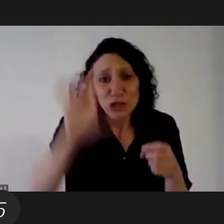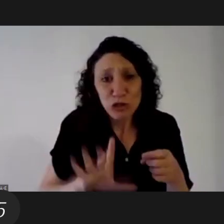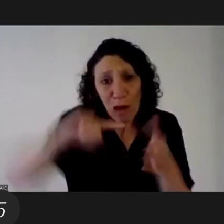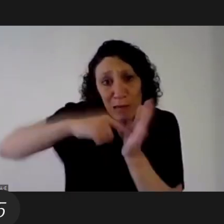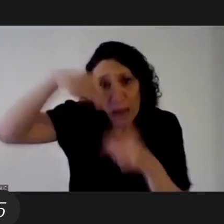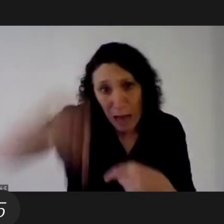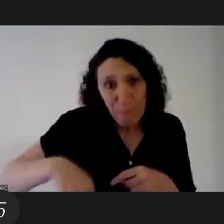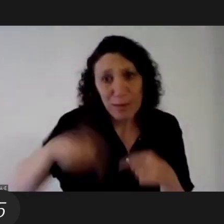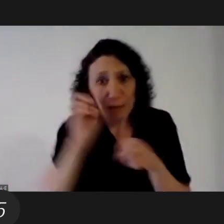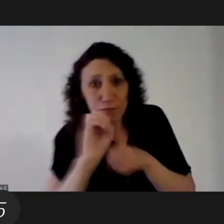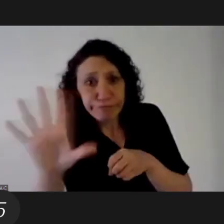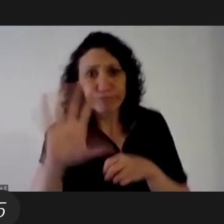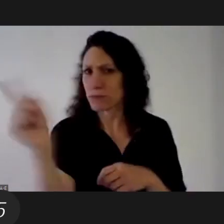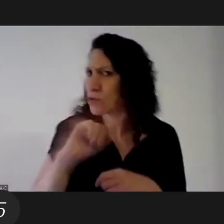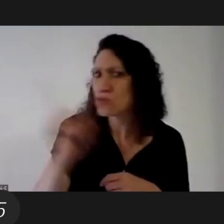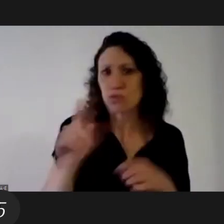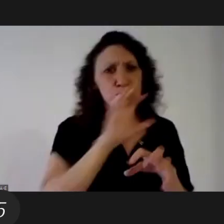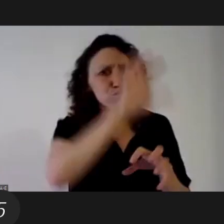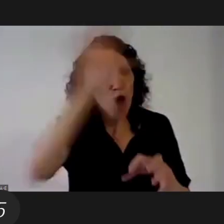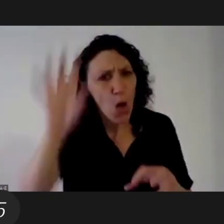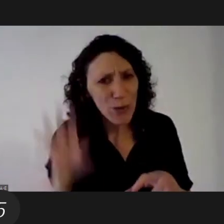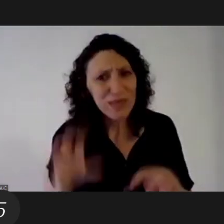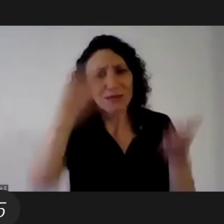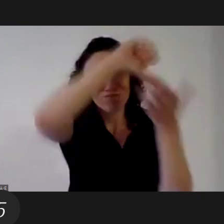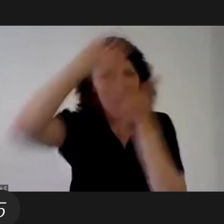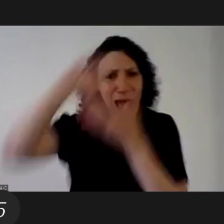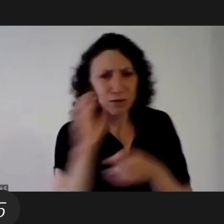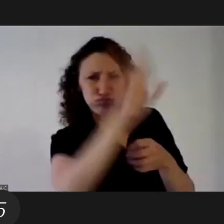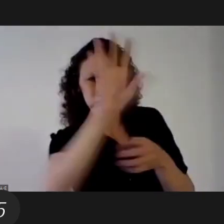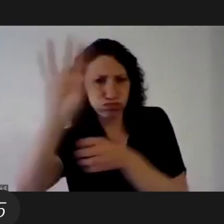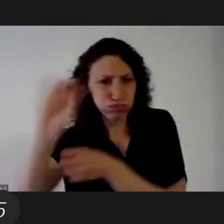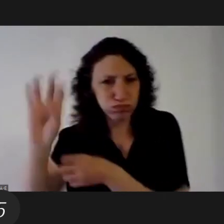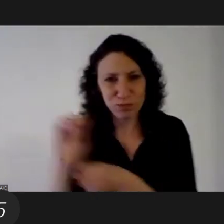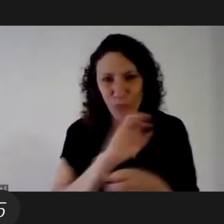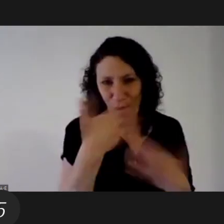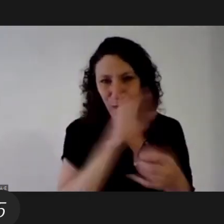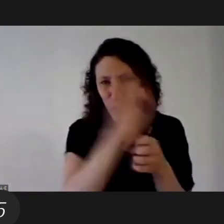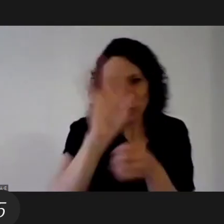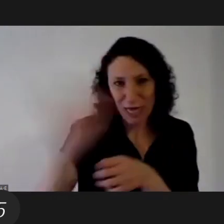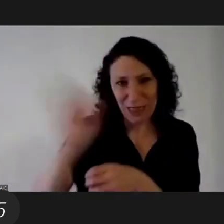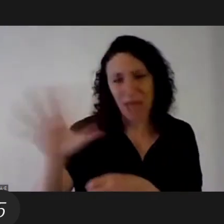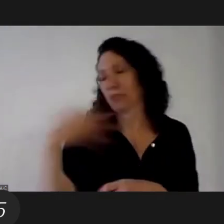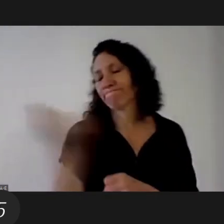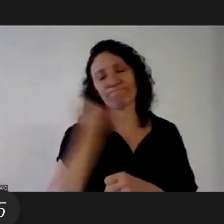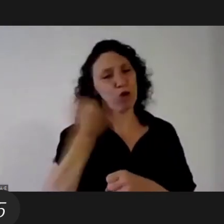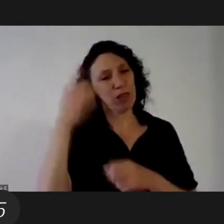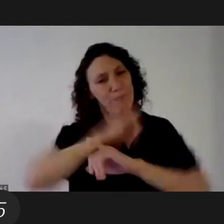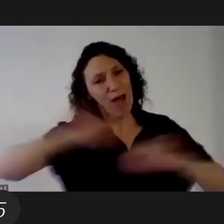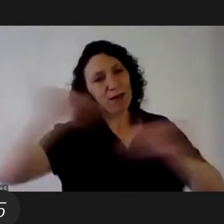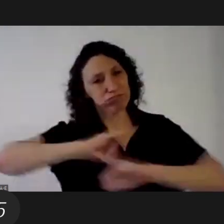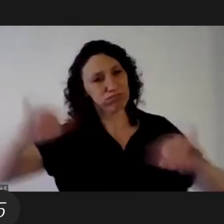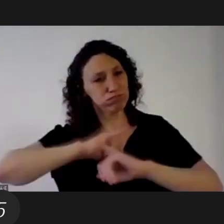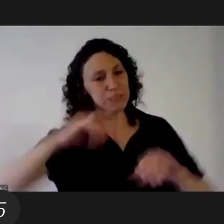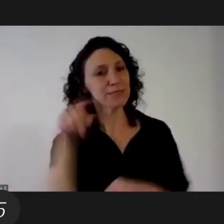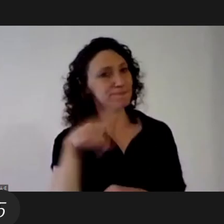but to go to the provinces to go to all the